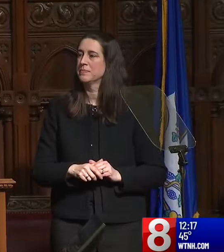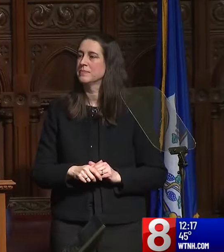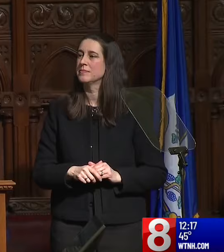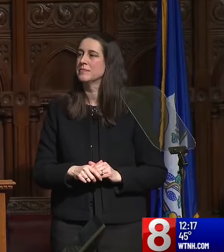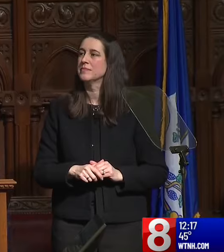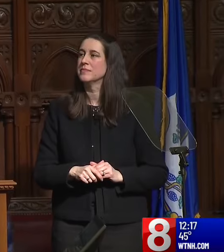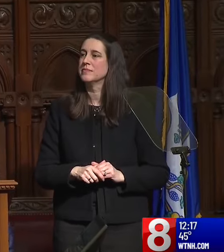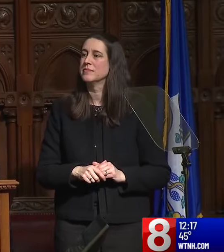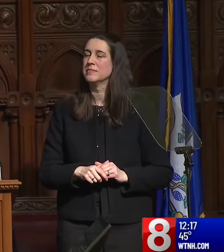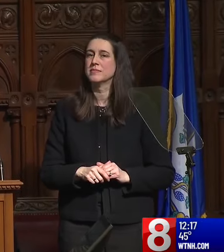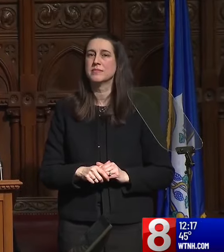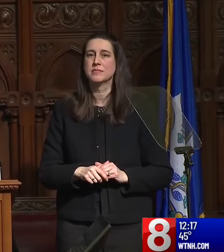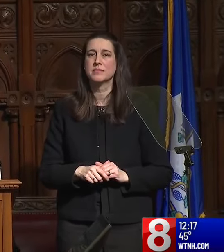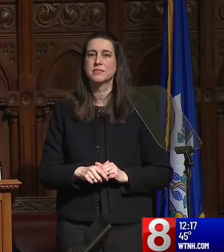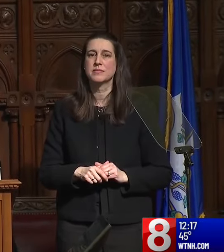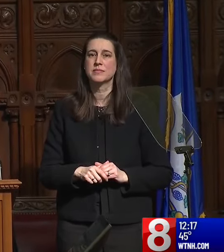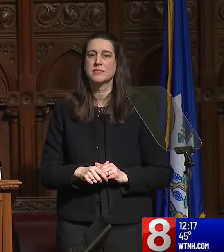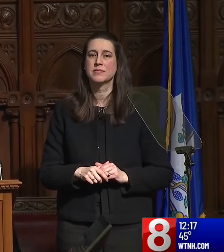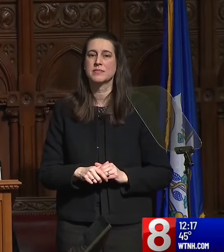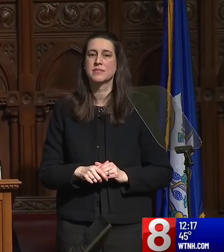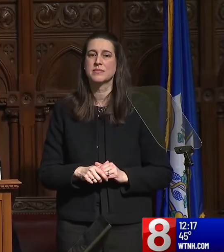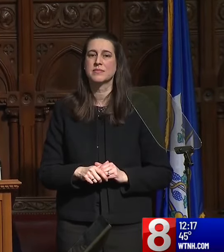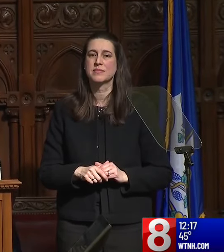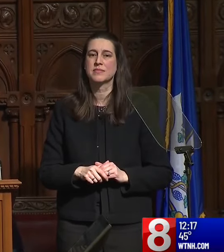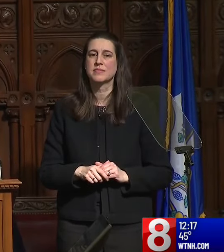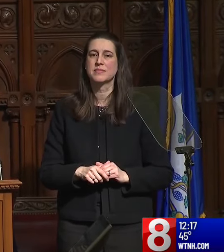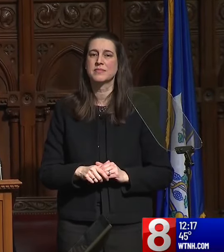We see the governor stepping back to the podium. Let's listen.